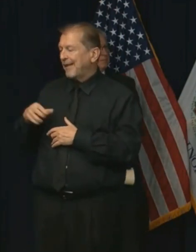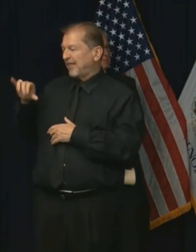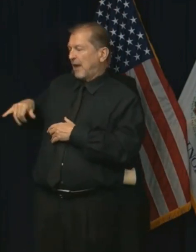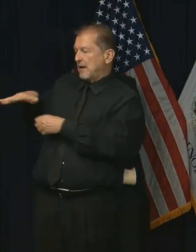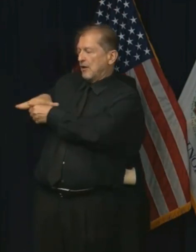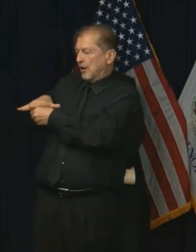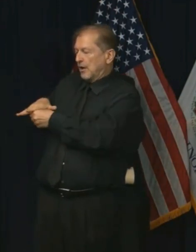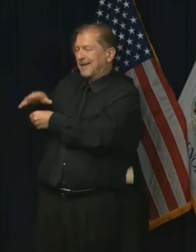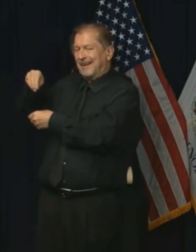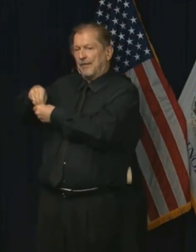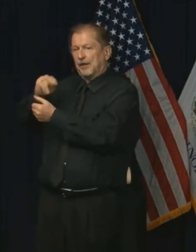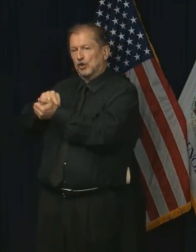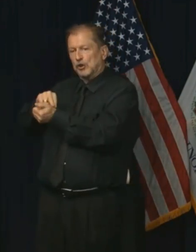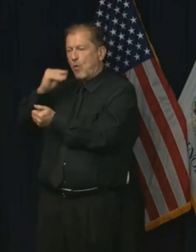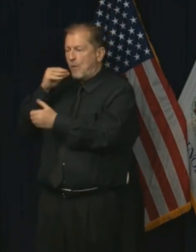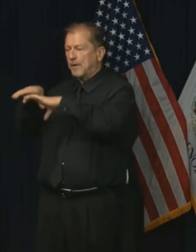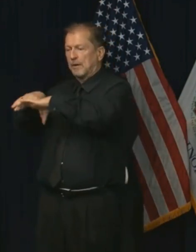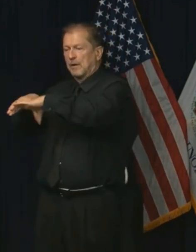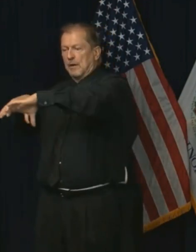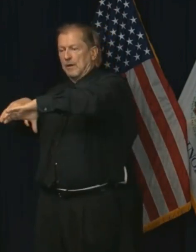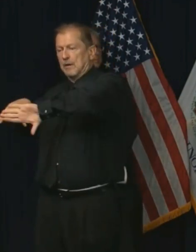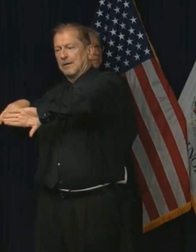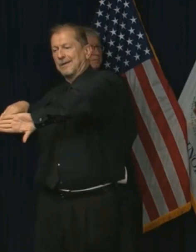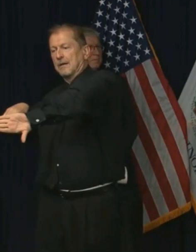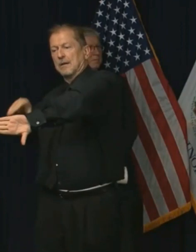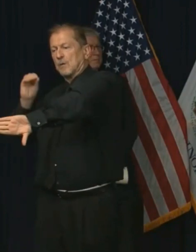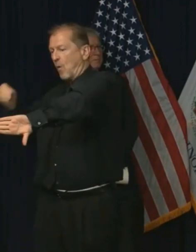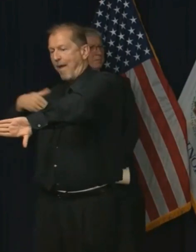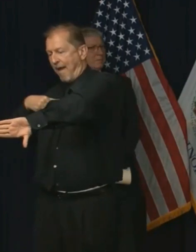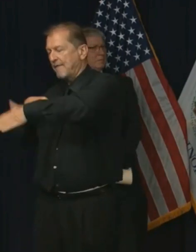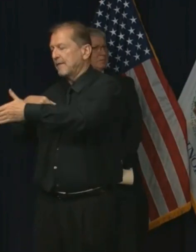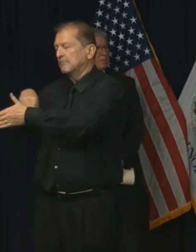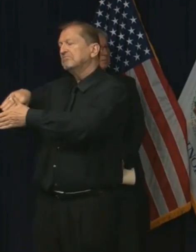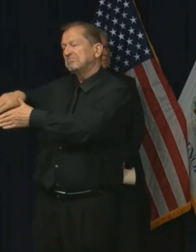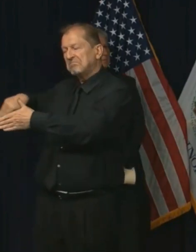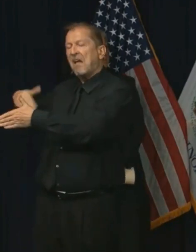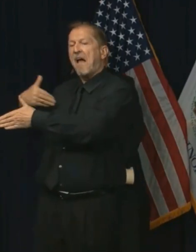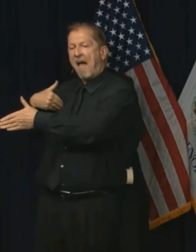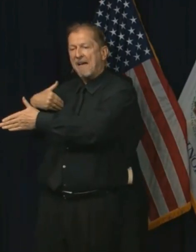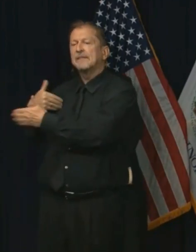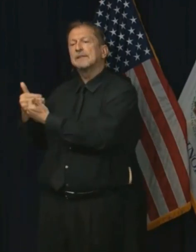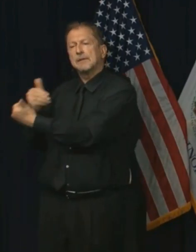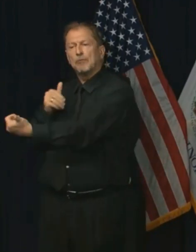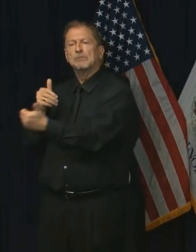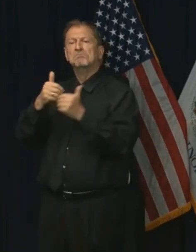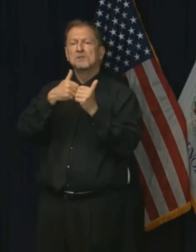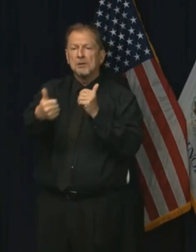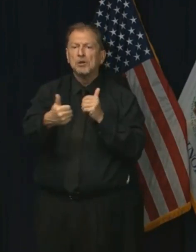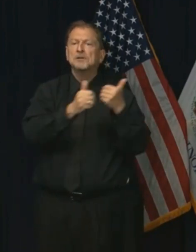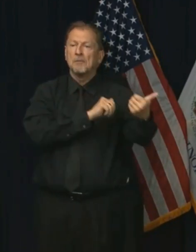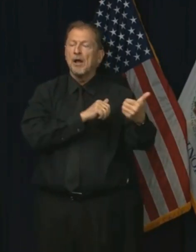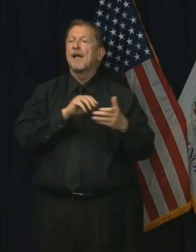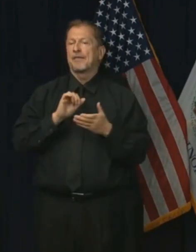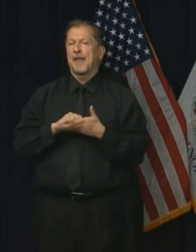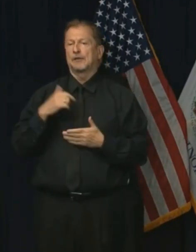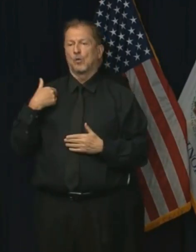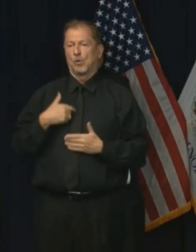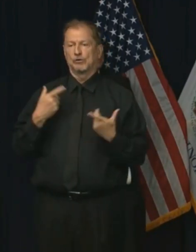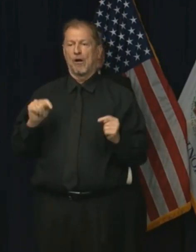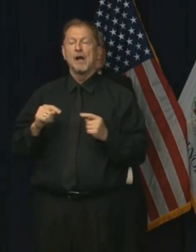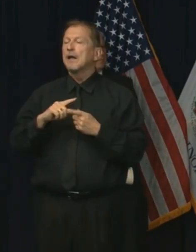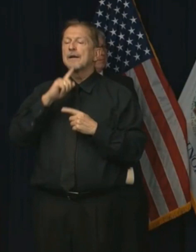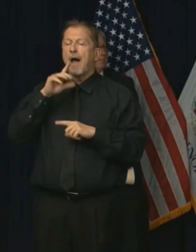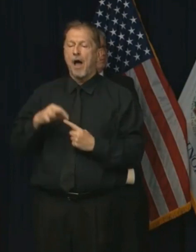somebody with COVID-19, and those who don't have it. And, frankly, those are the divisions that we're trying to keep